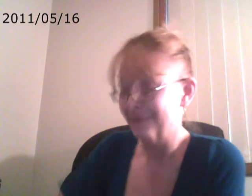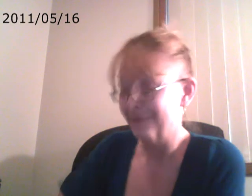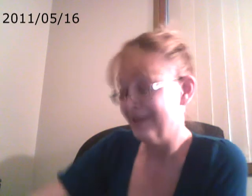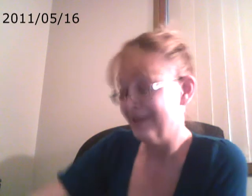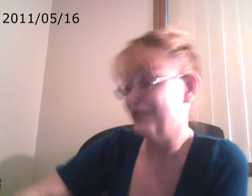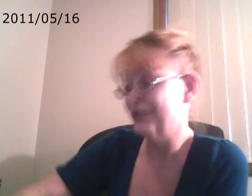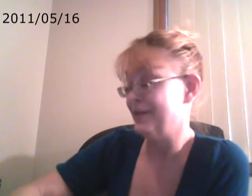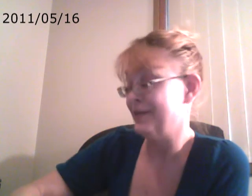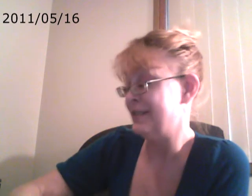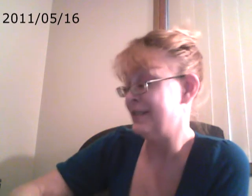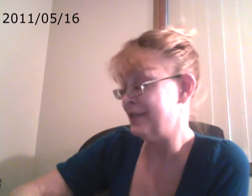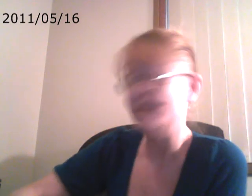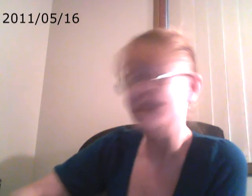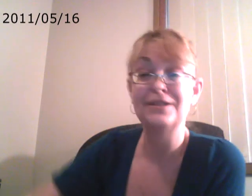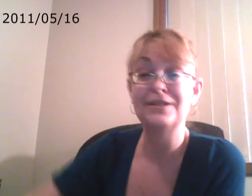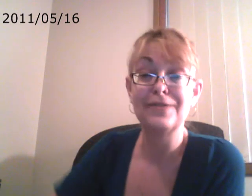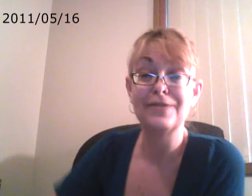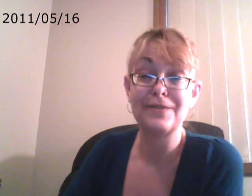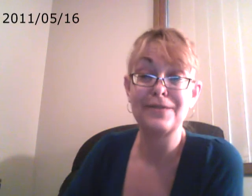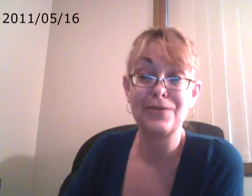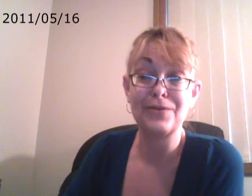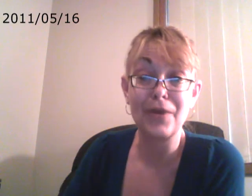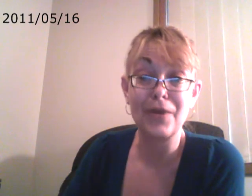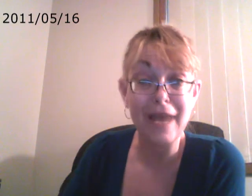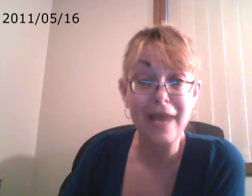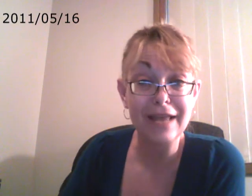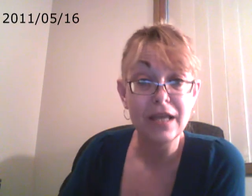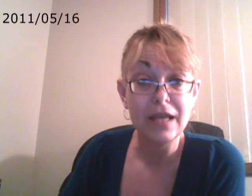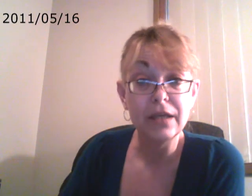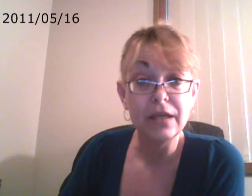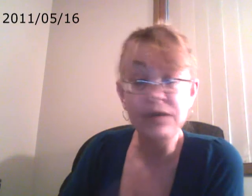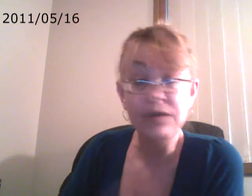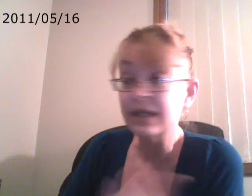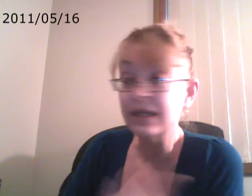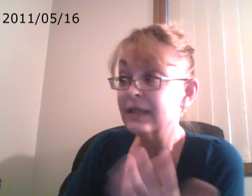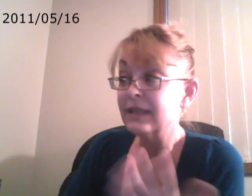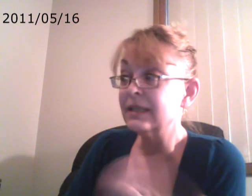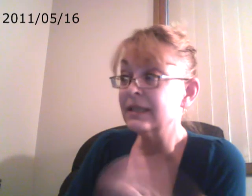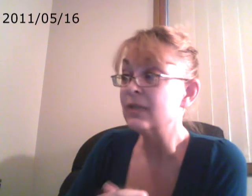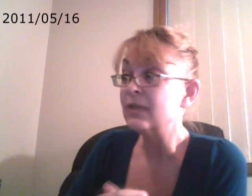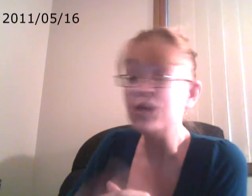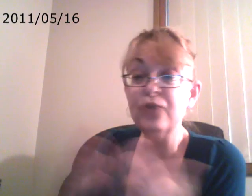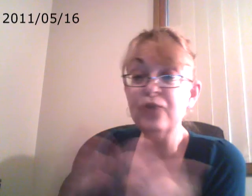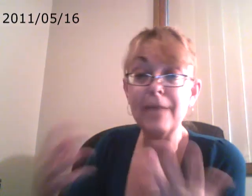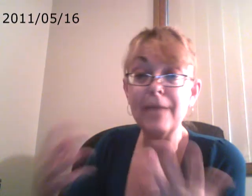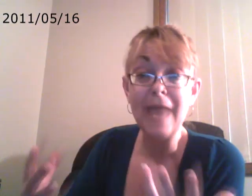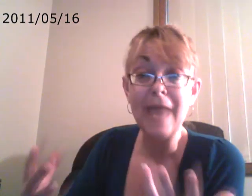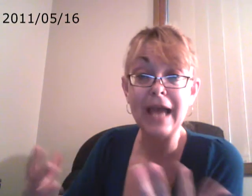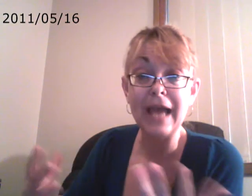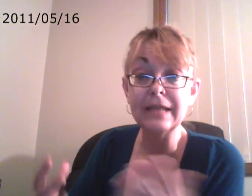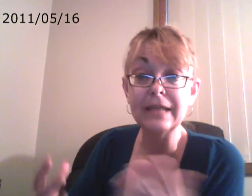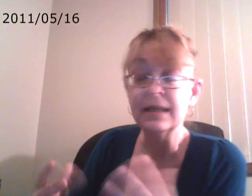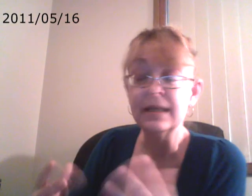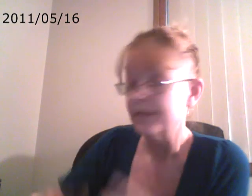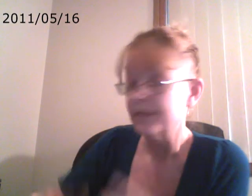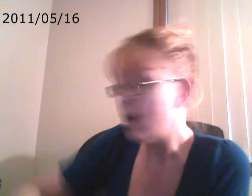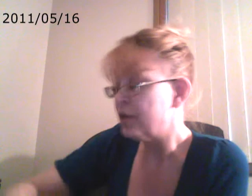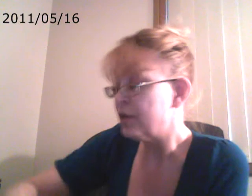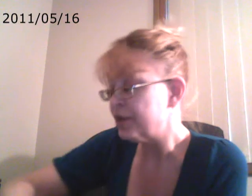it took me six weeks to notice I was on the wrong path. You know, when you get mad, oh, it took me